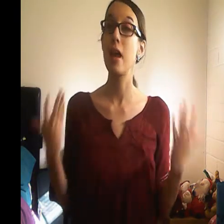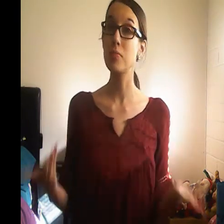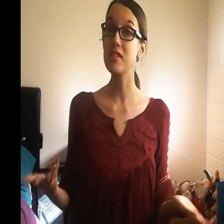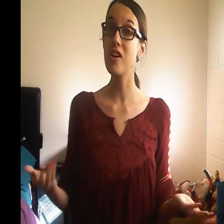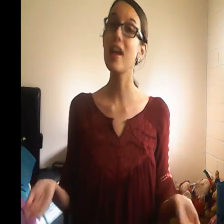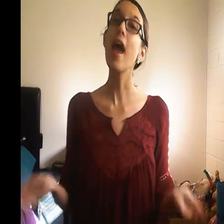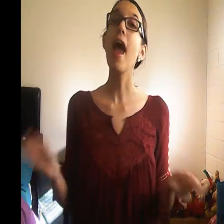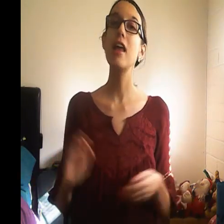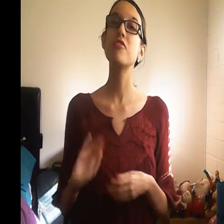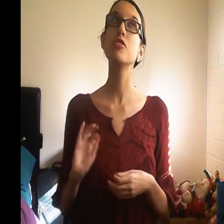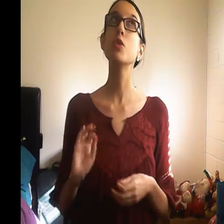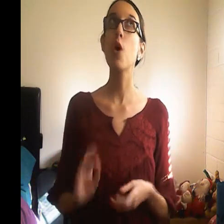um how did you Patel